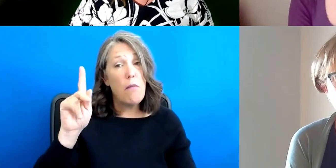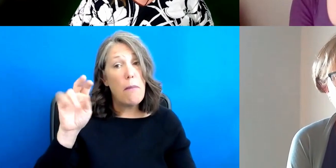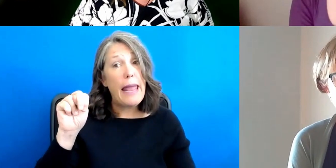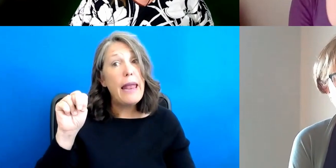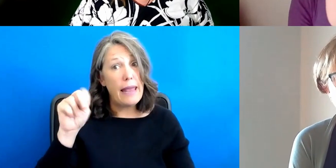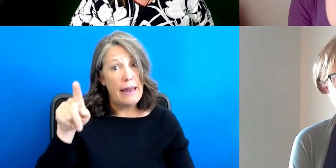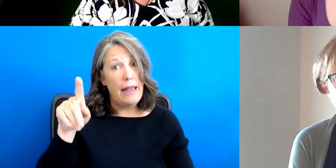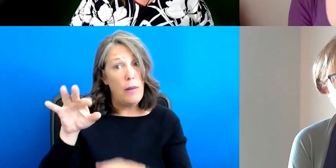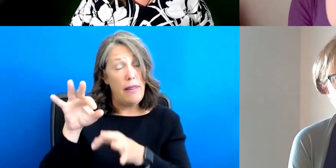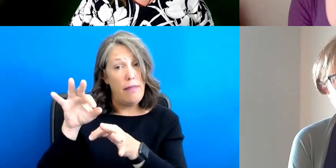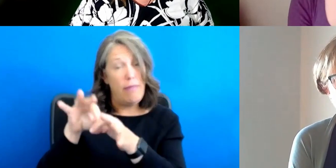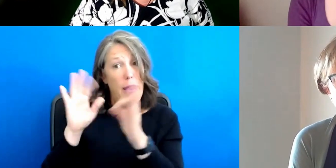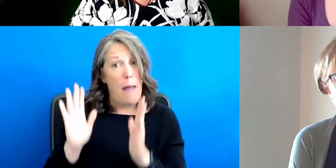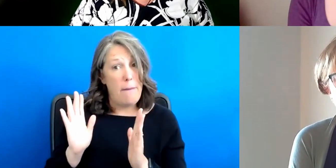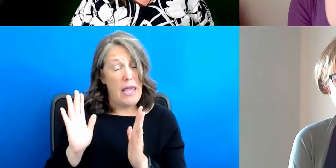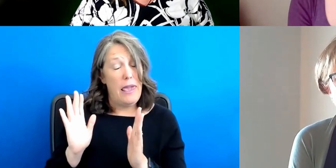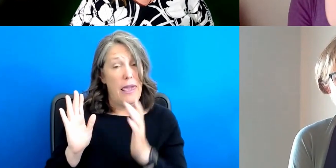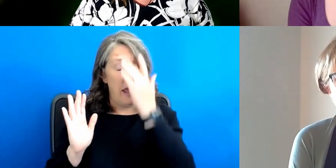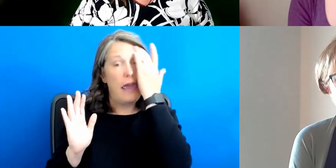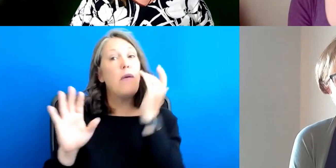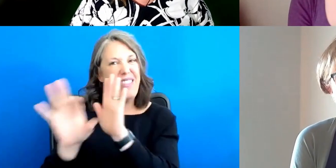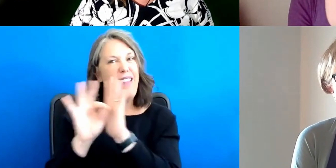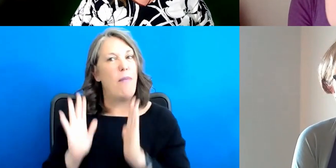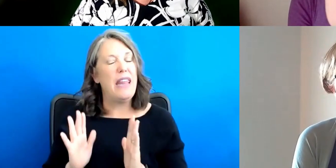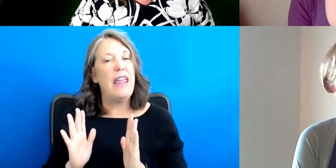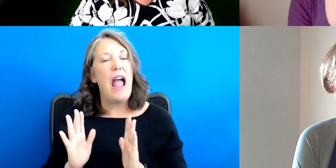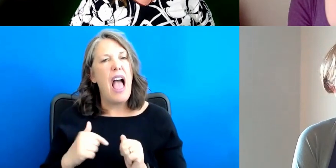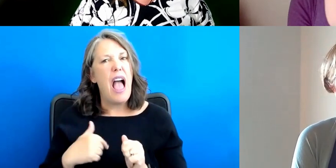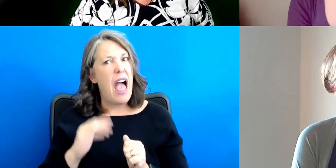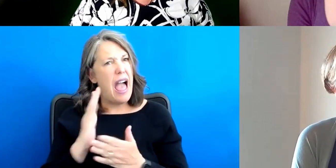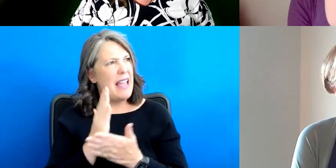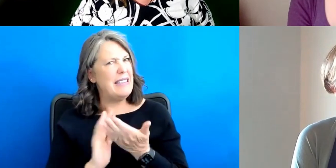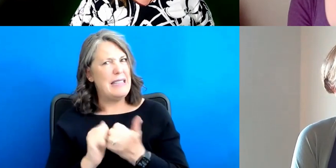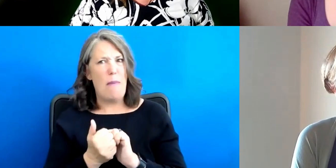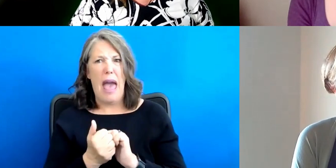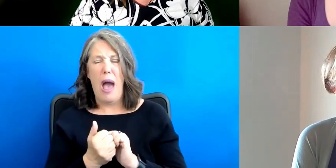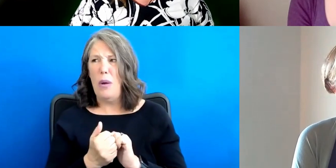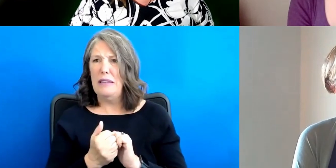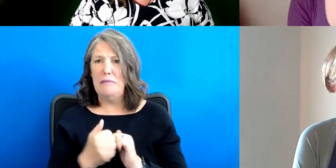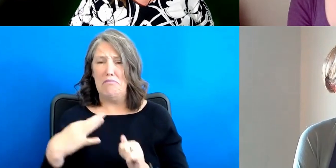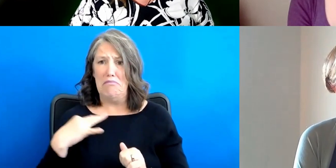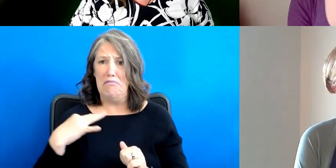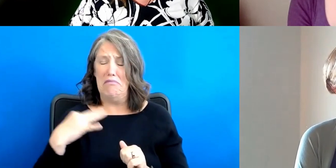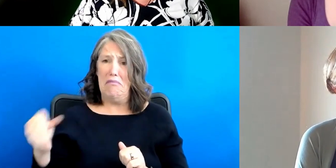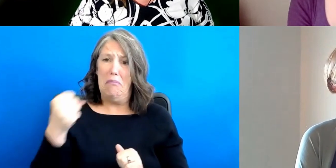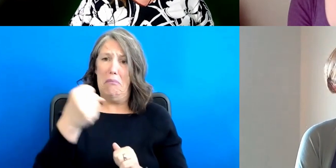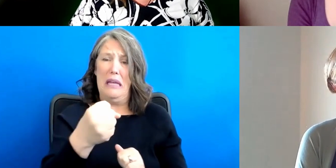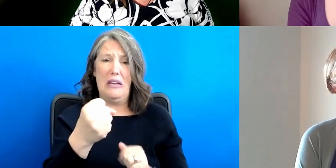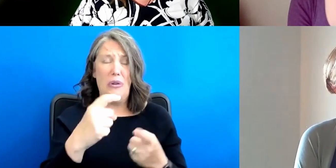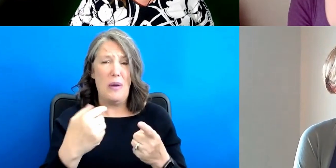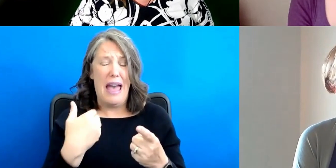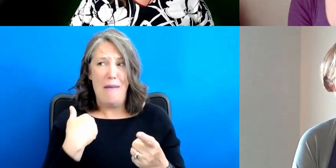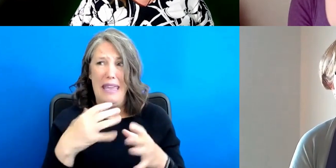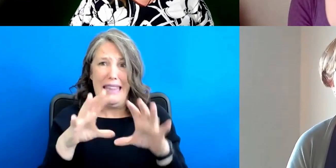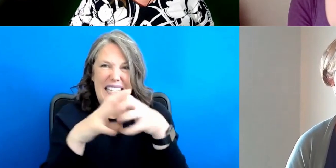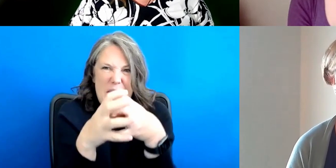I got somehow nominated to, um, be in this very small group discussion about